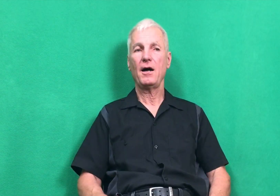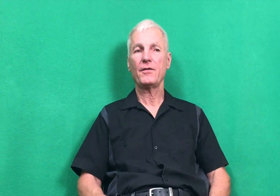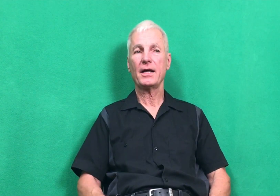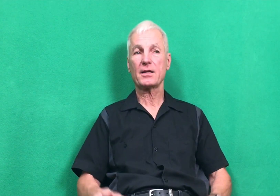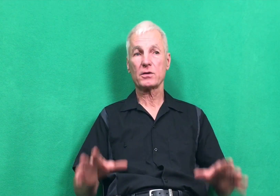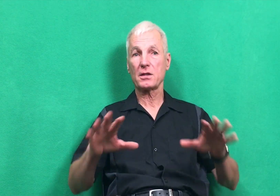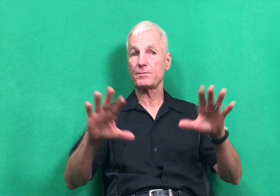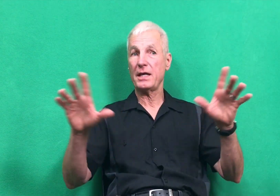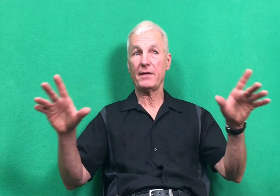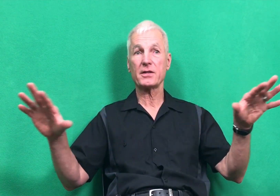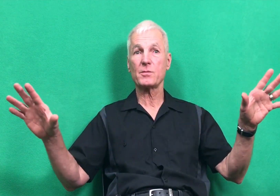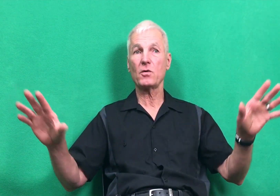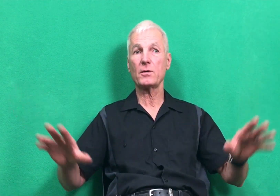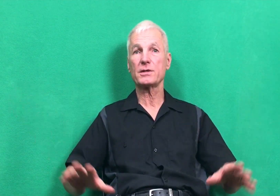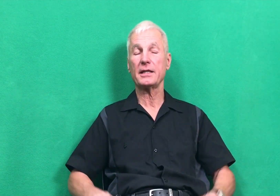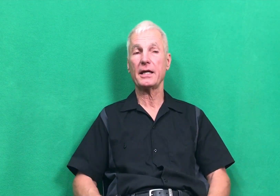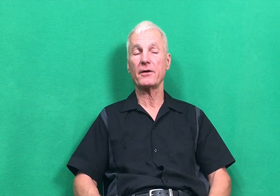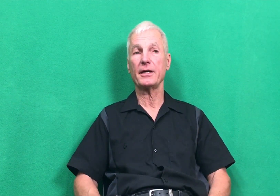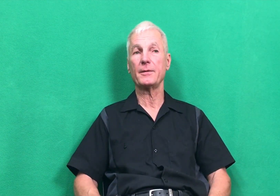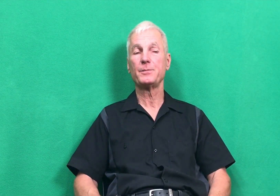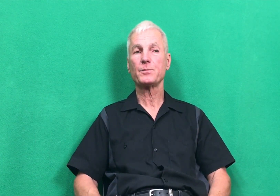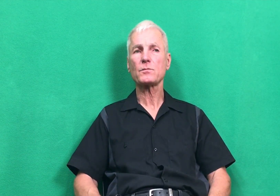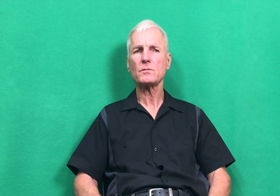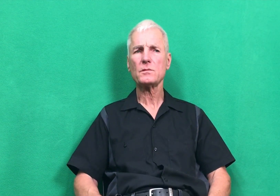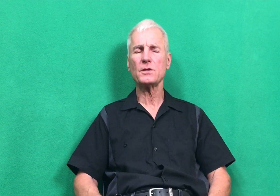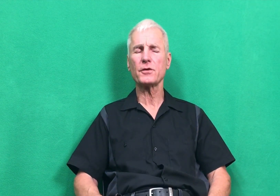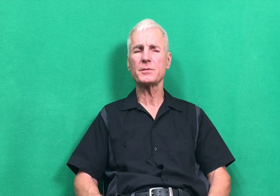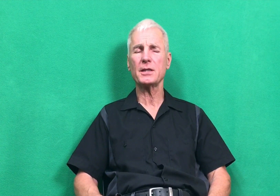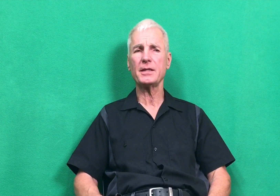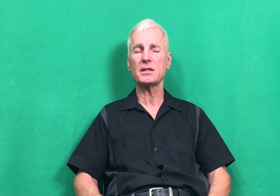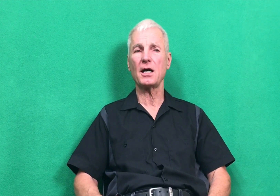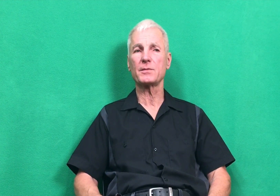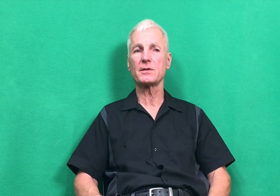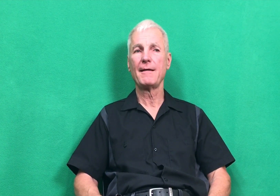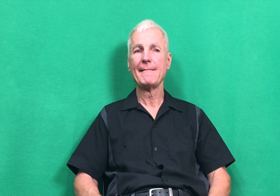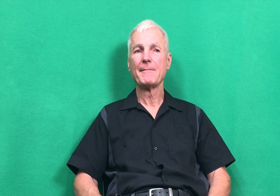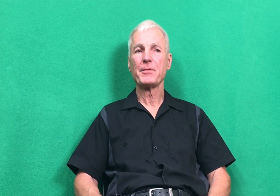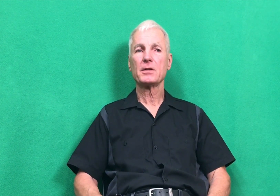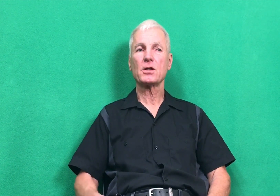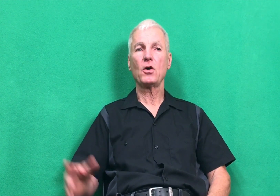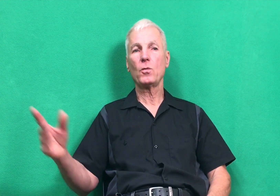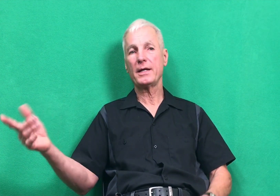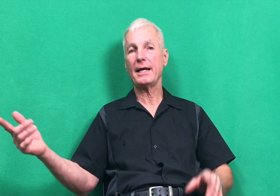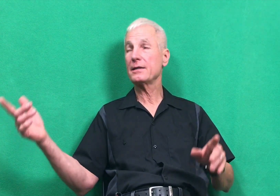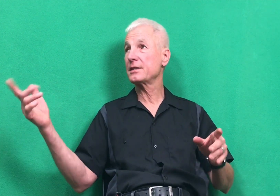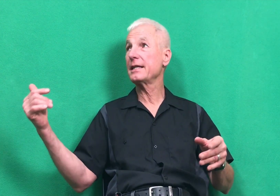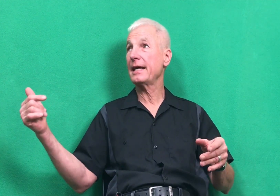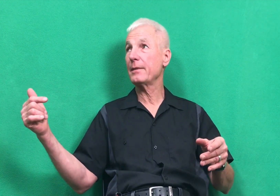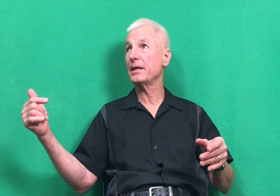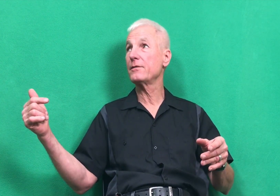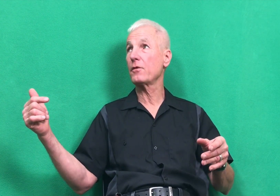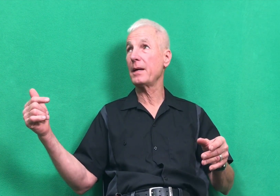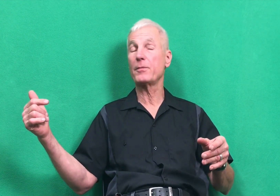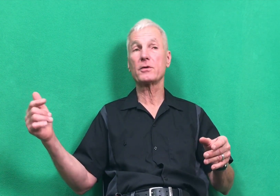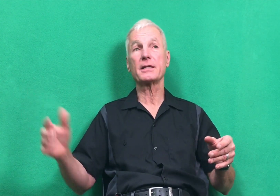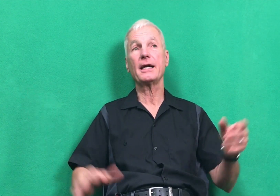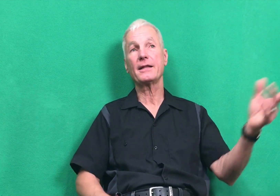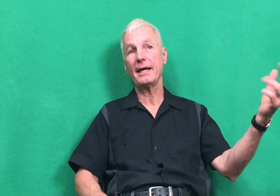that there was a heavy smoke that was in the area, from Chimney Tops. So, when they, she came in for my birthday, they